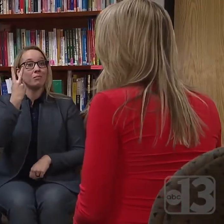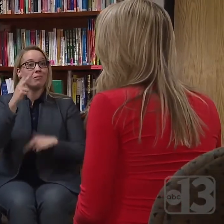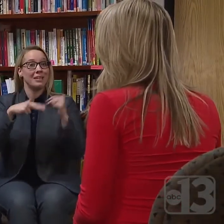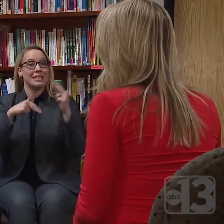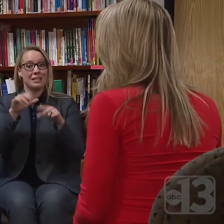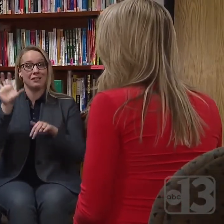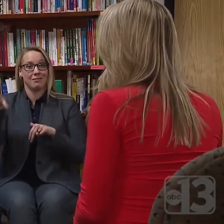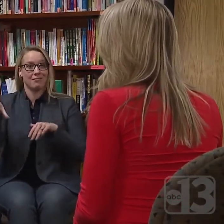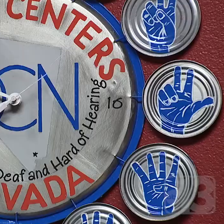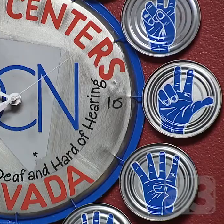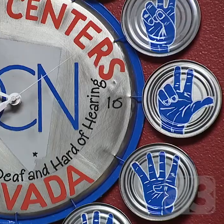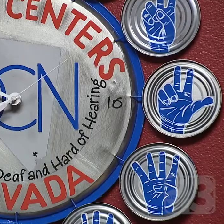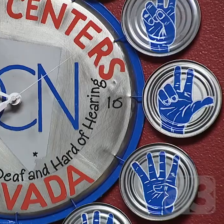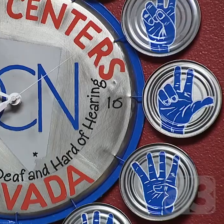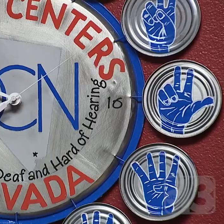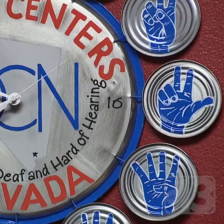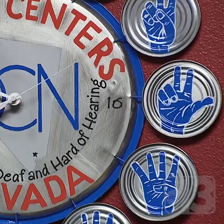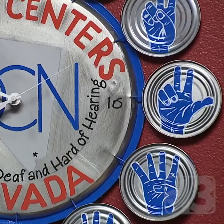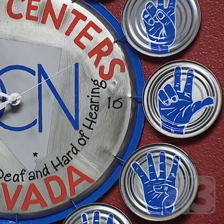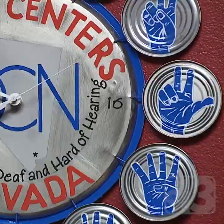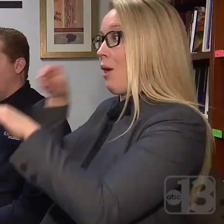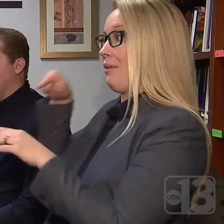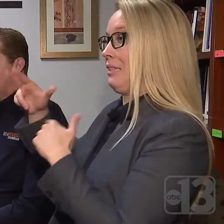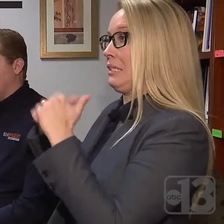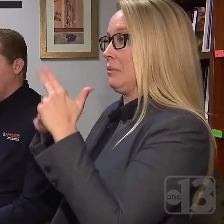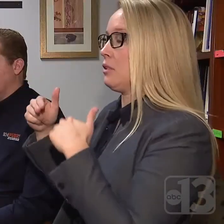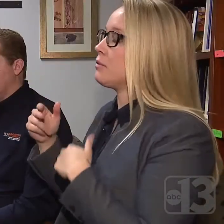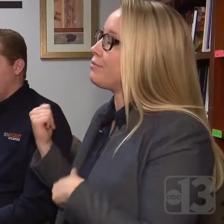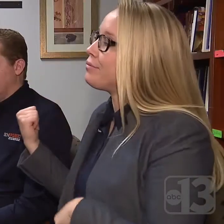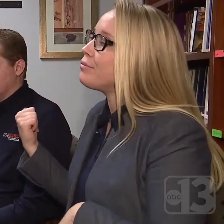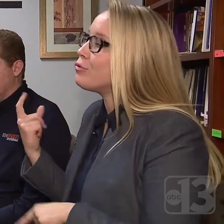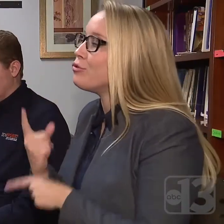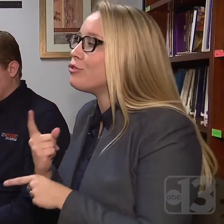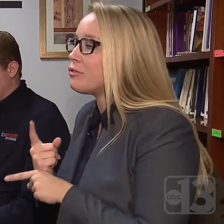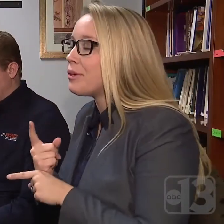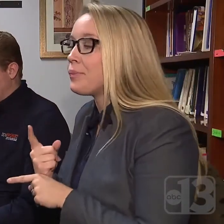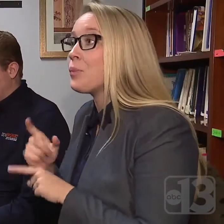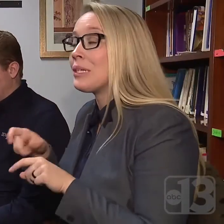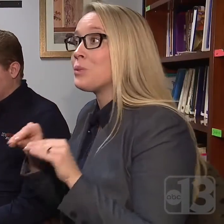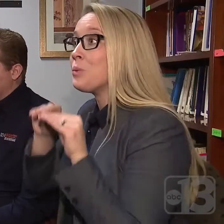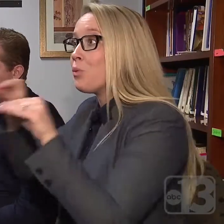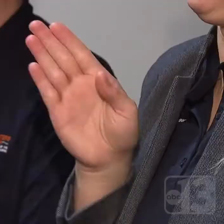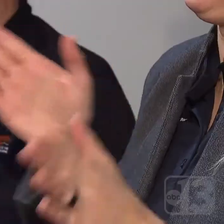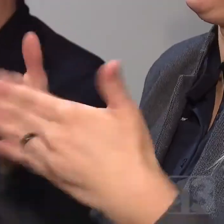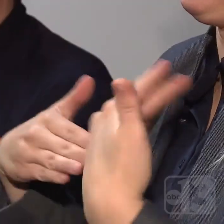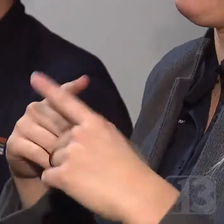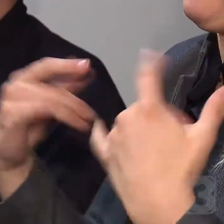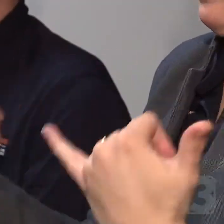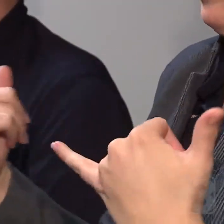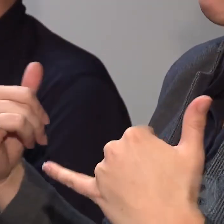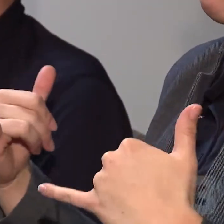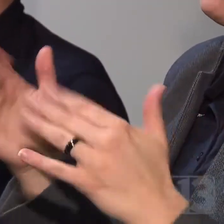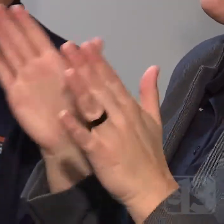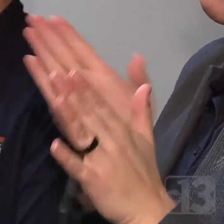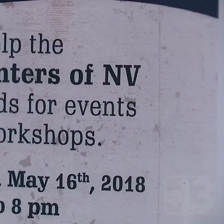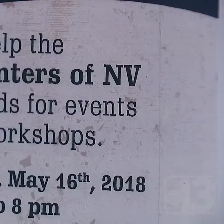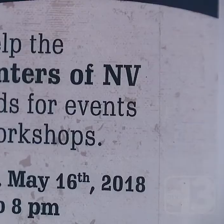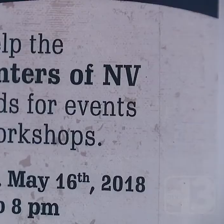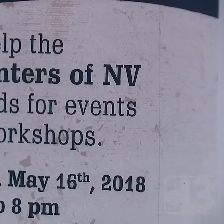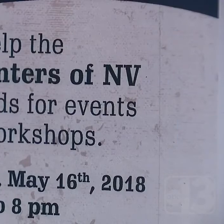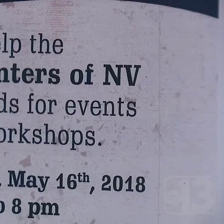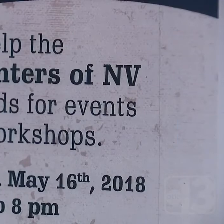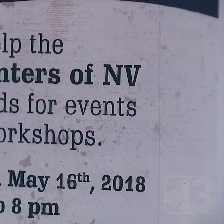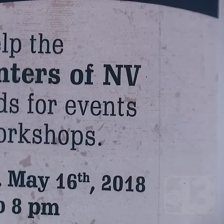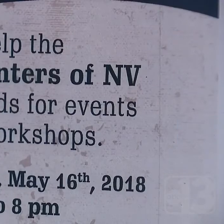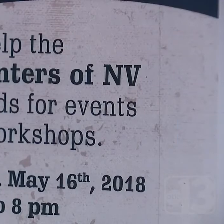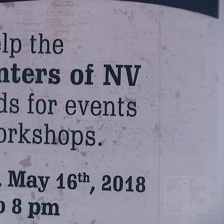1.6 million to 1.4, even though the organization has grown by 70% in just the